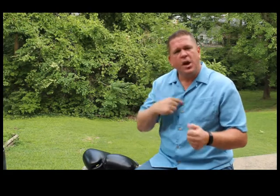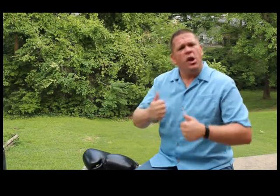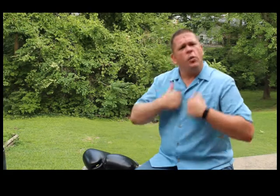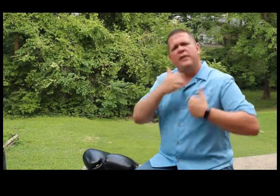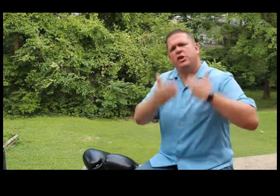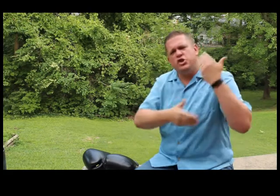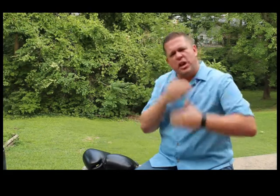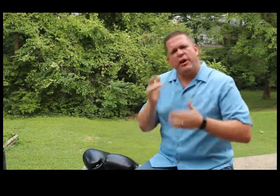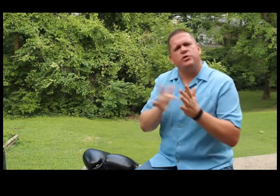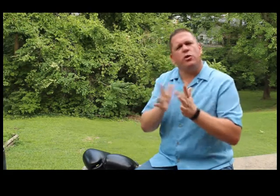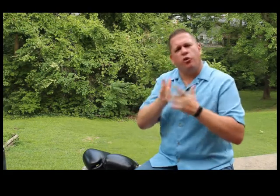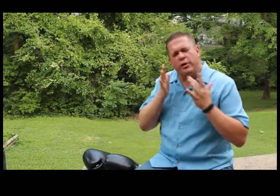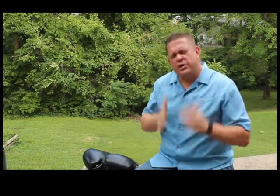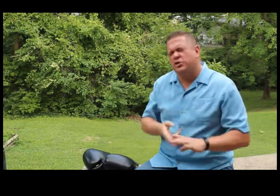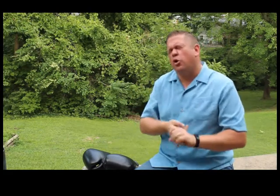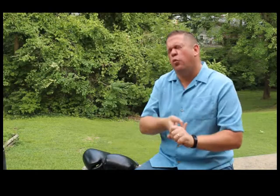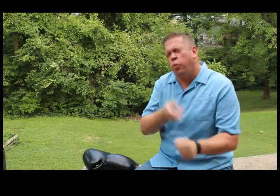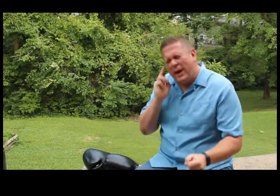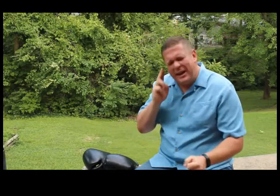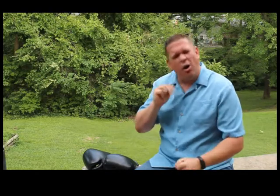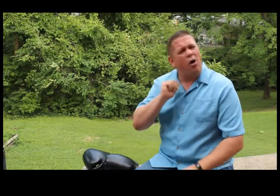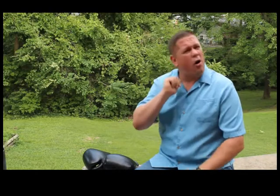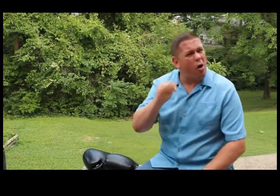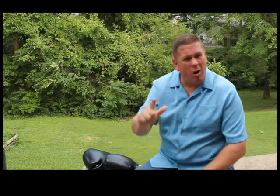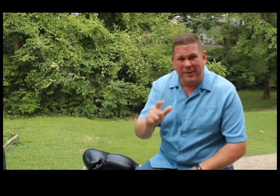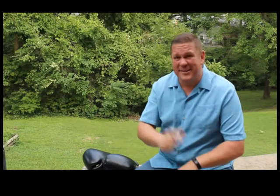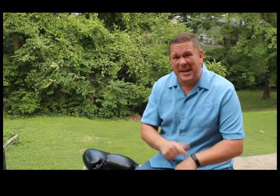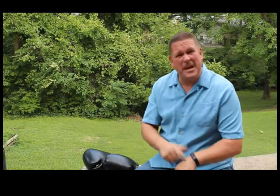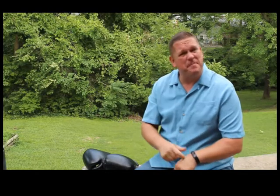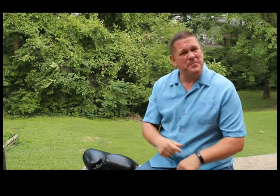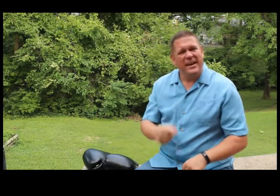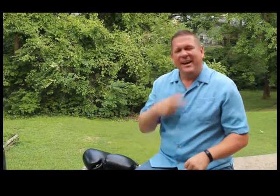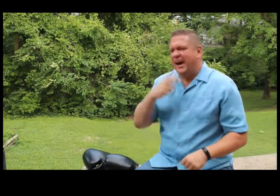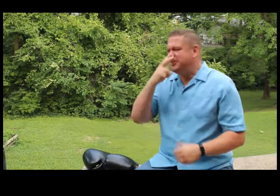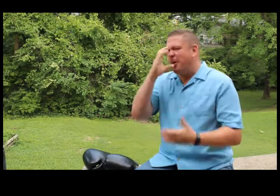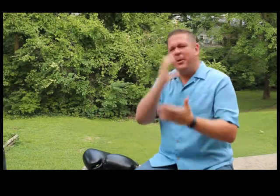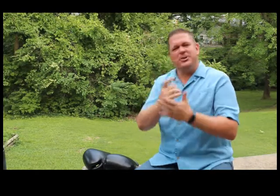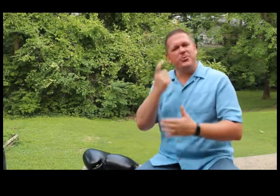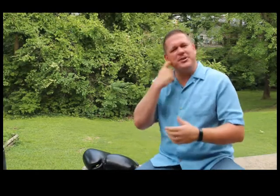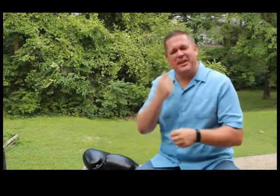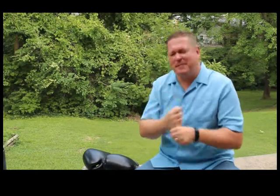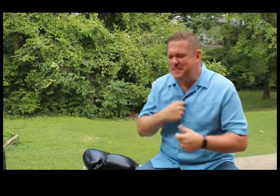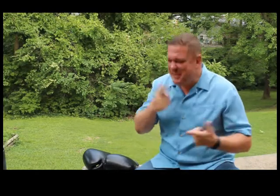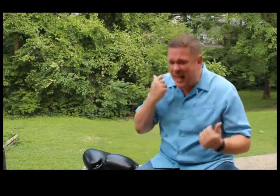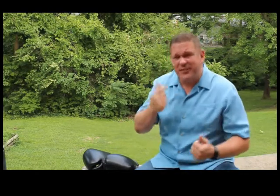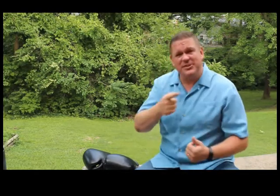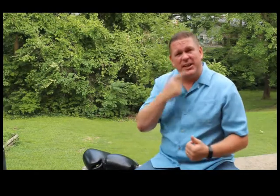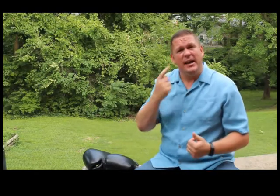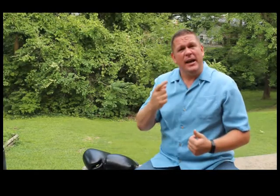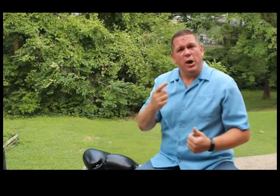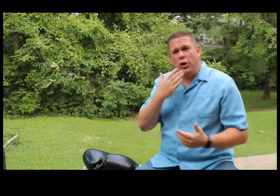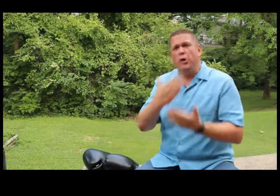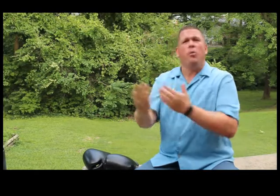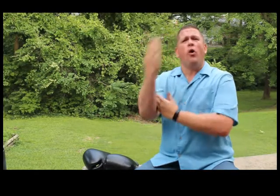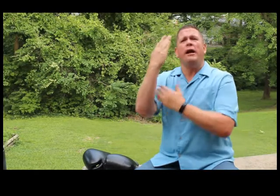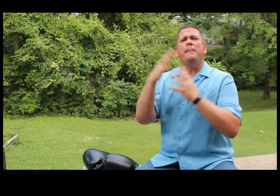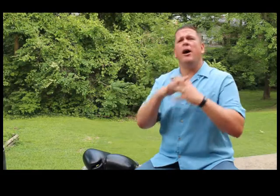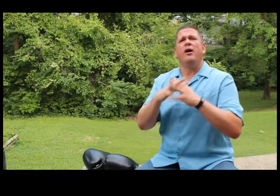We live in a generation where Christians are quitting all the time. I saw a picture recently that made me laugh. It said, good morning, America.